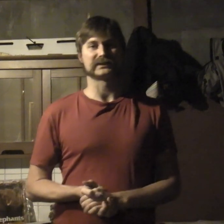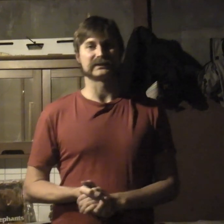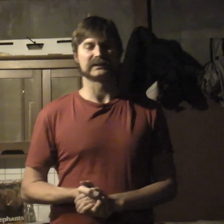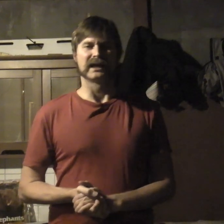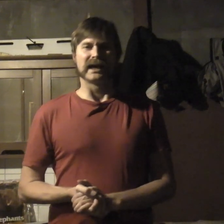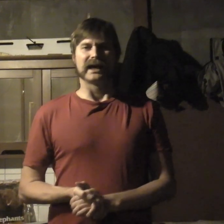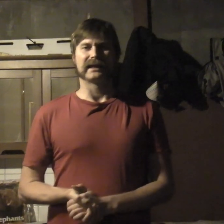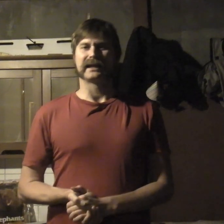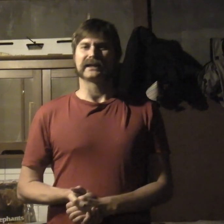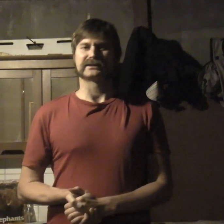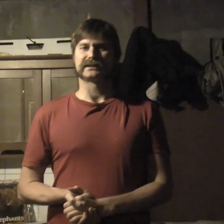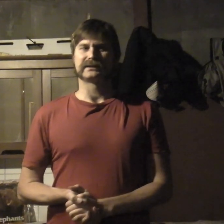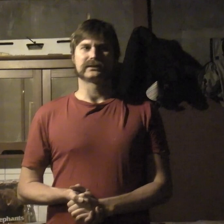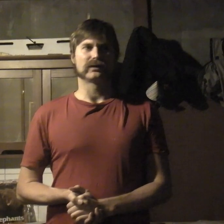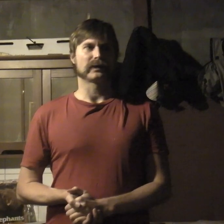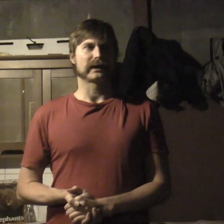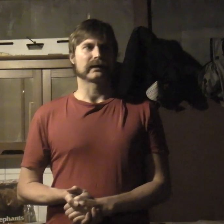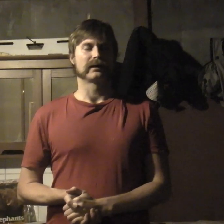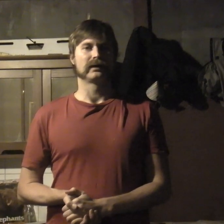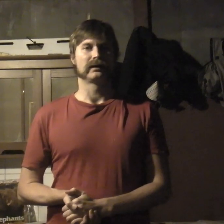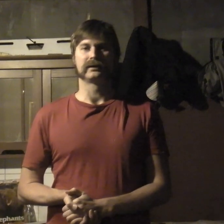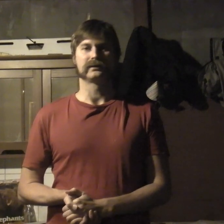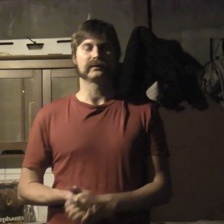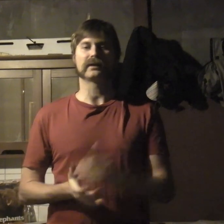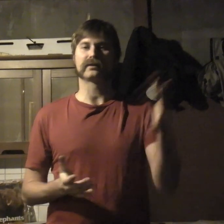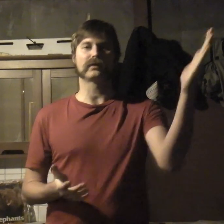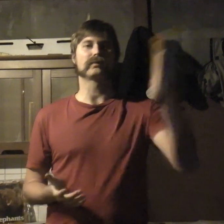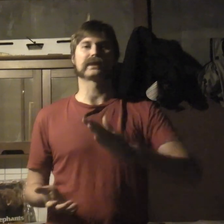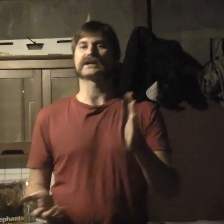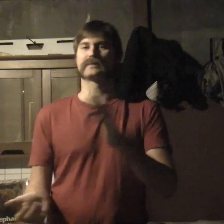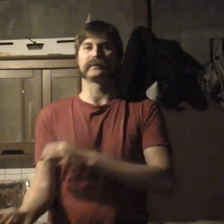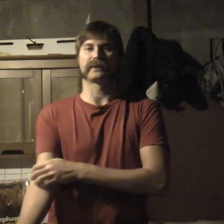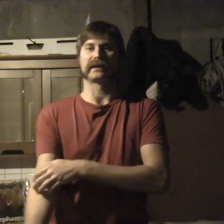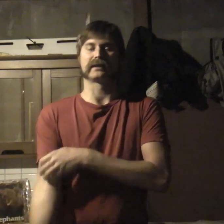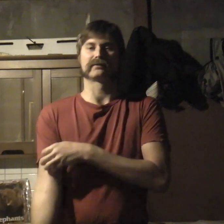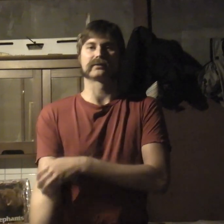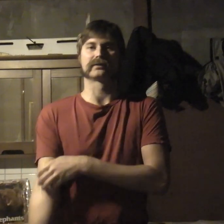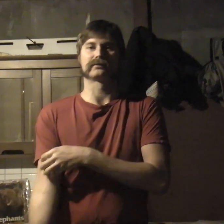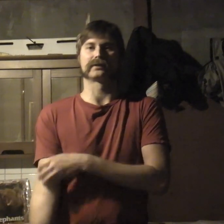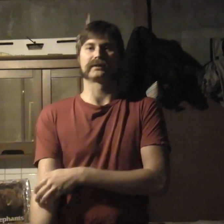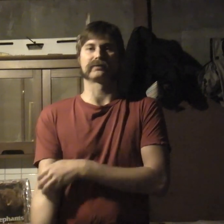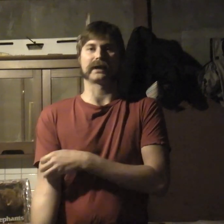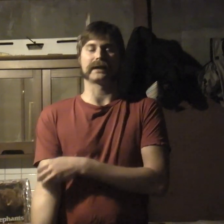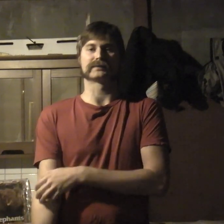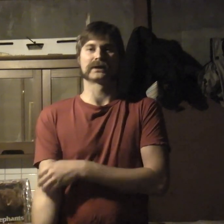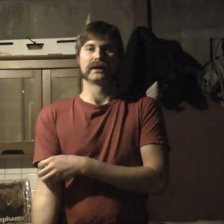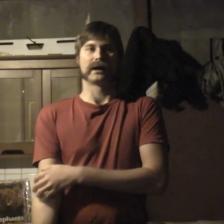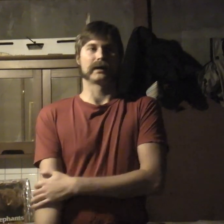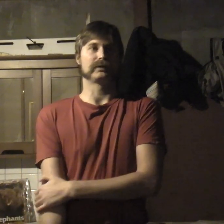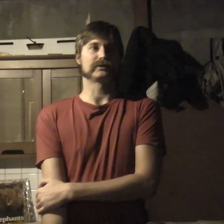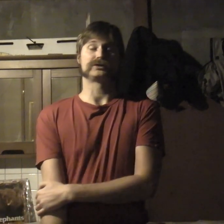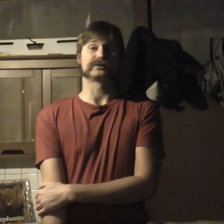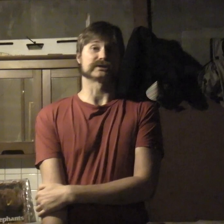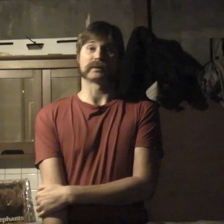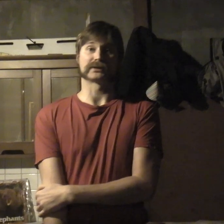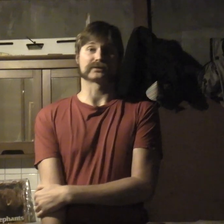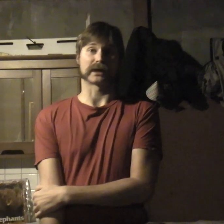assistance. And then I just need to know like the whole placement, I think, for the different games. You could choose to sponsor a